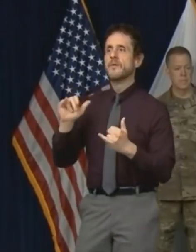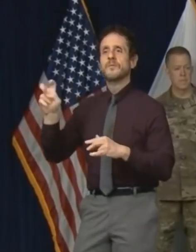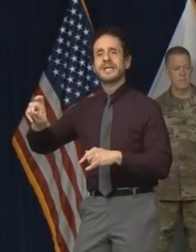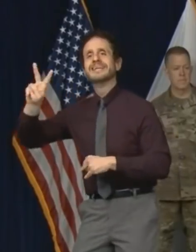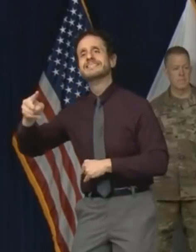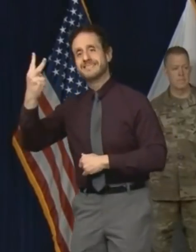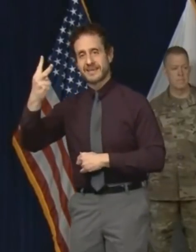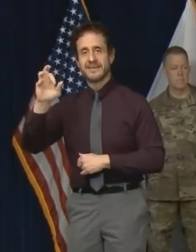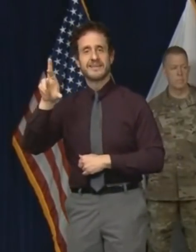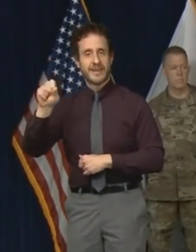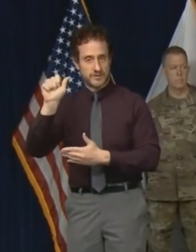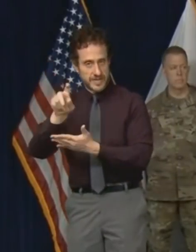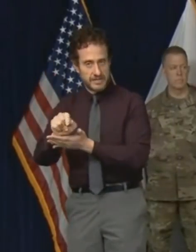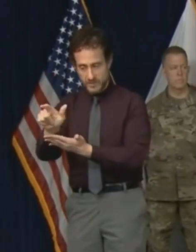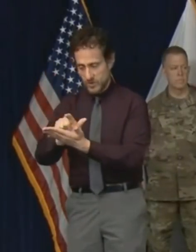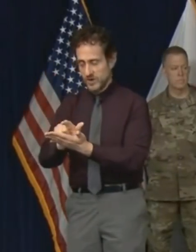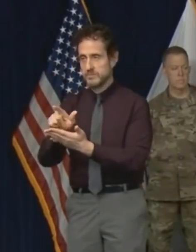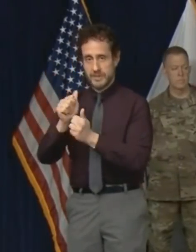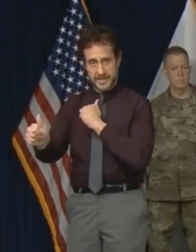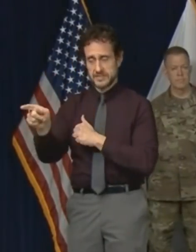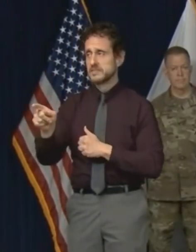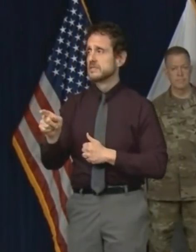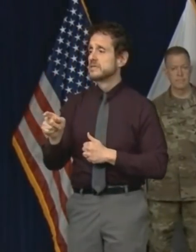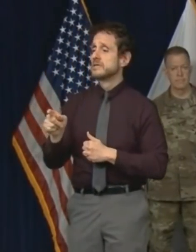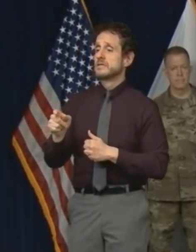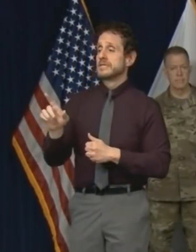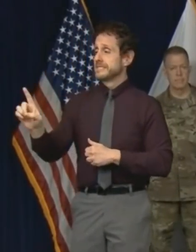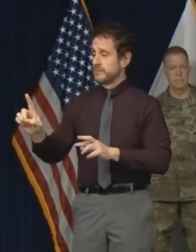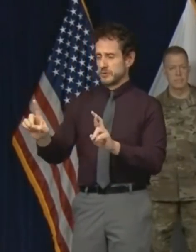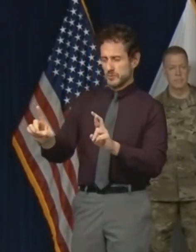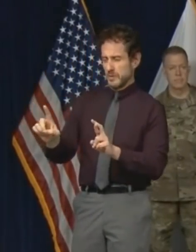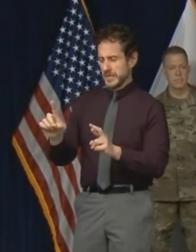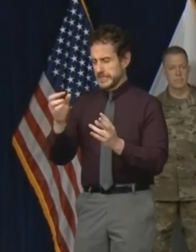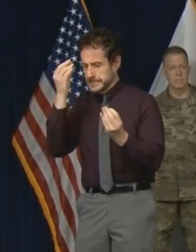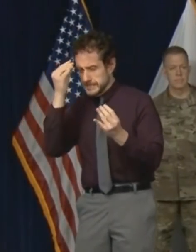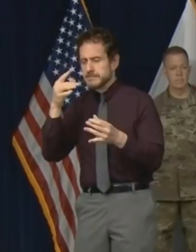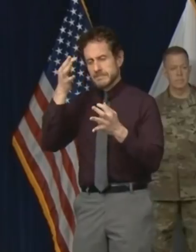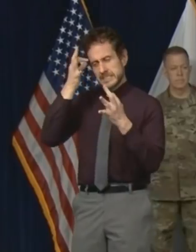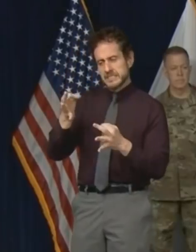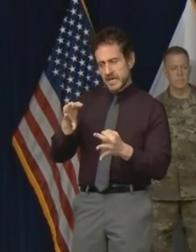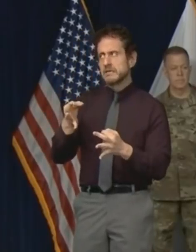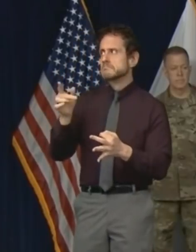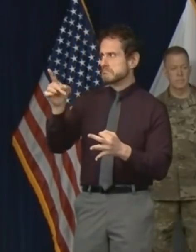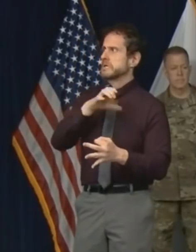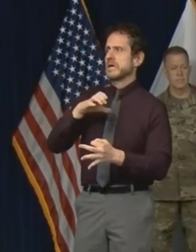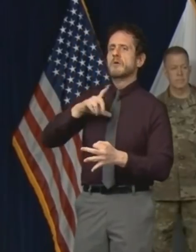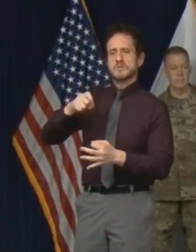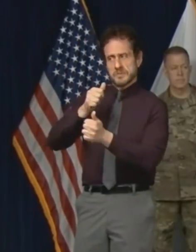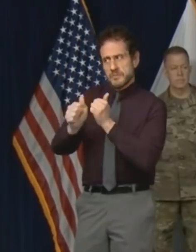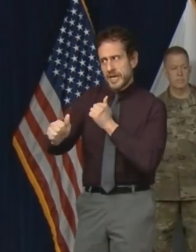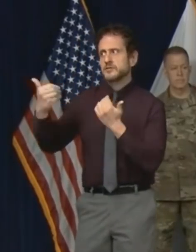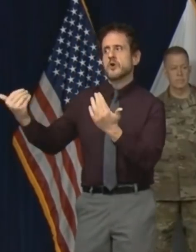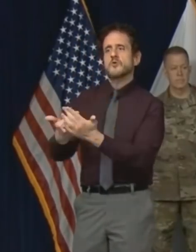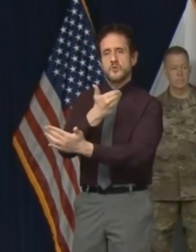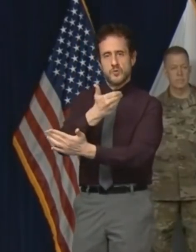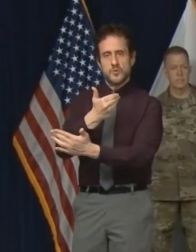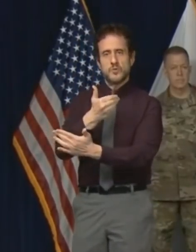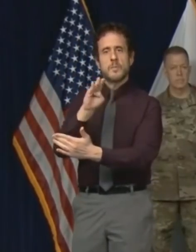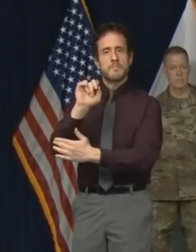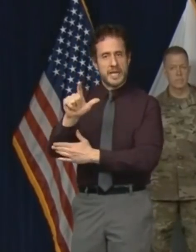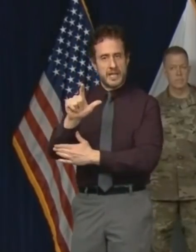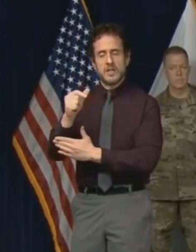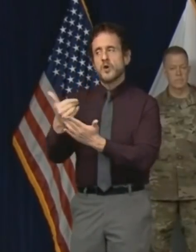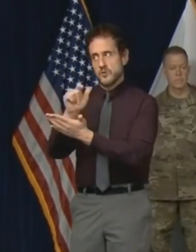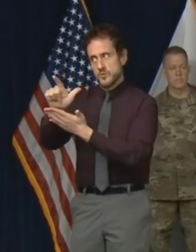pointed out that it is absolutely critical that congress pass another stimulus bill to assist states and territories